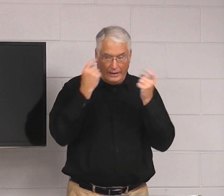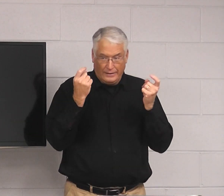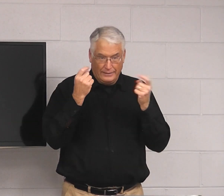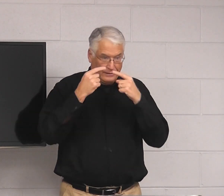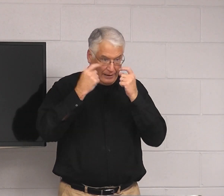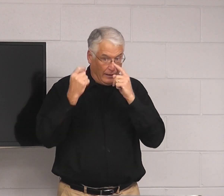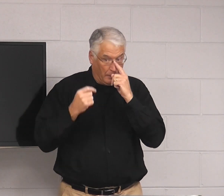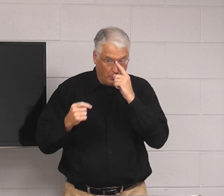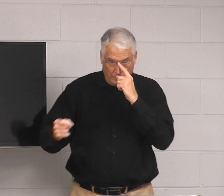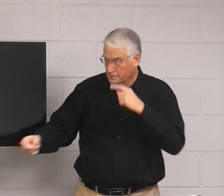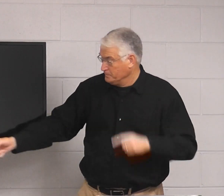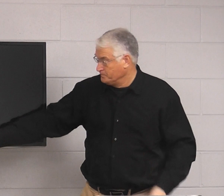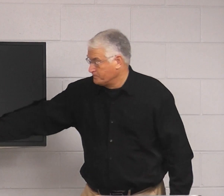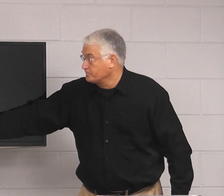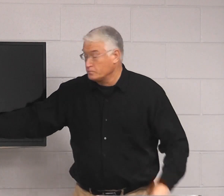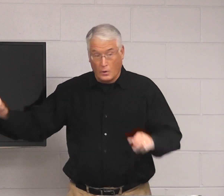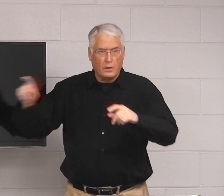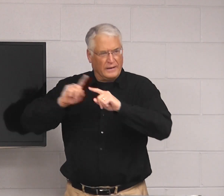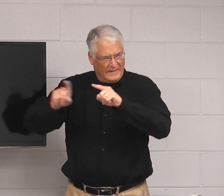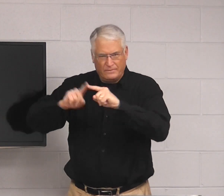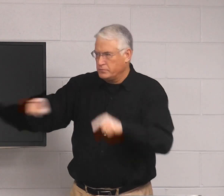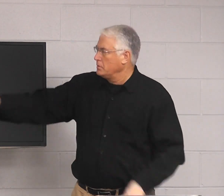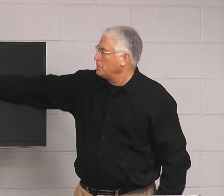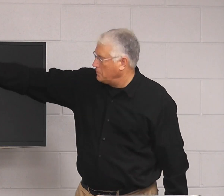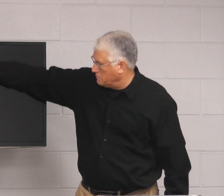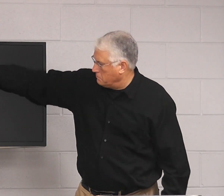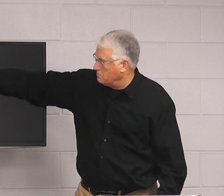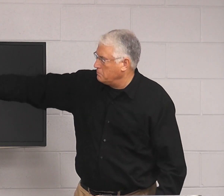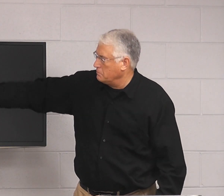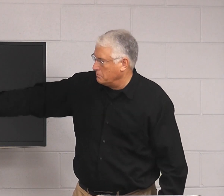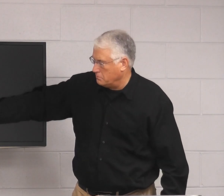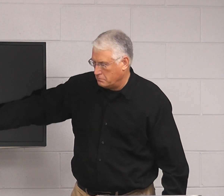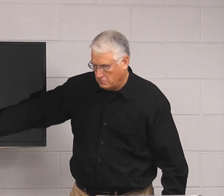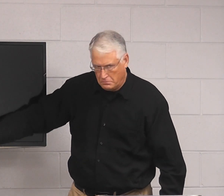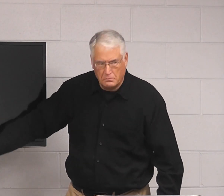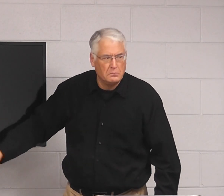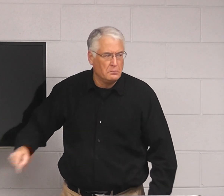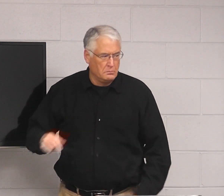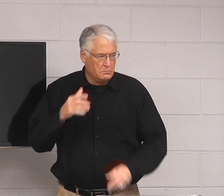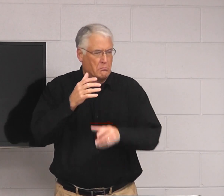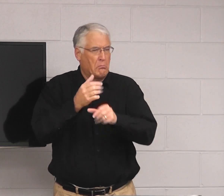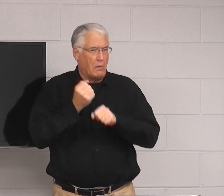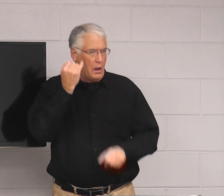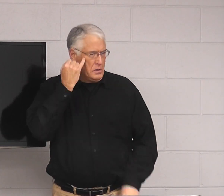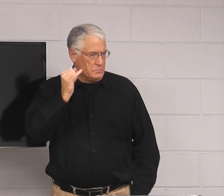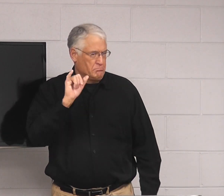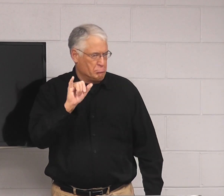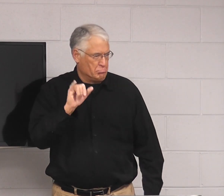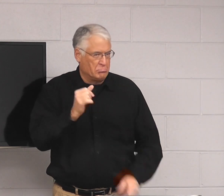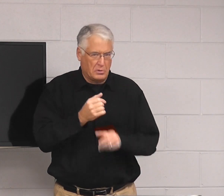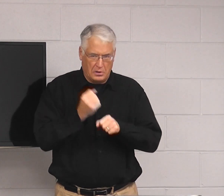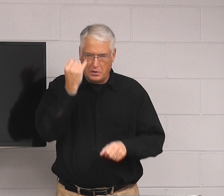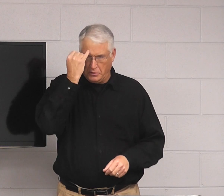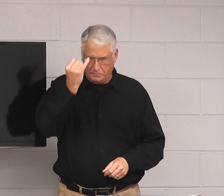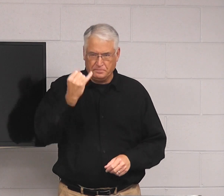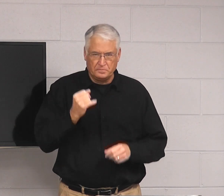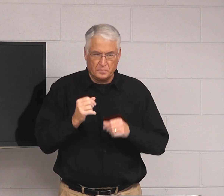So ugly. There's many different words that he uses. But you get the idea.